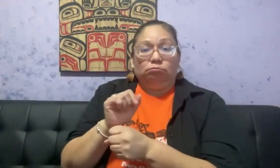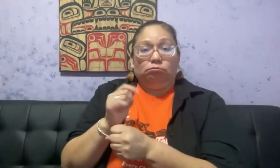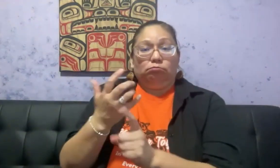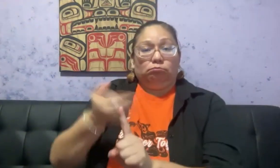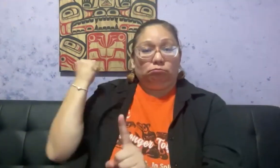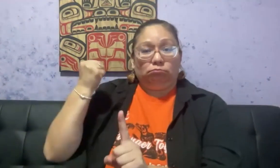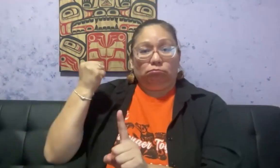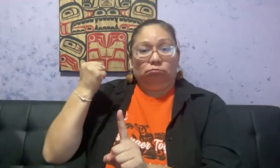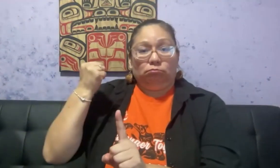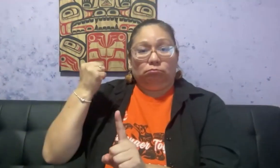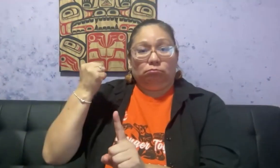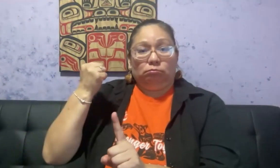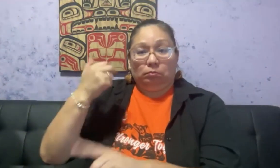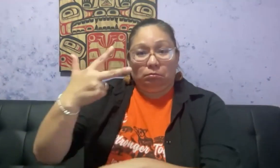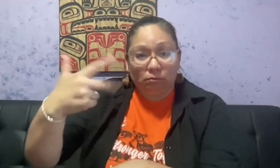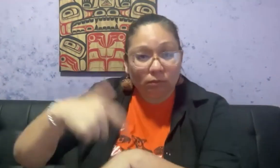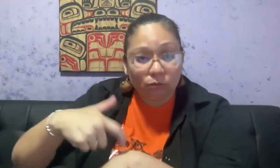All three of those were stripped from us.